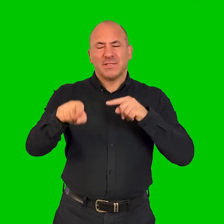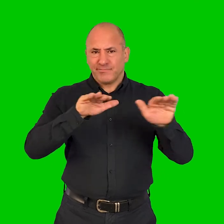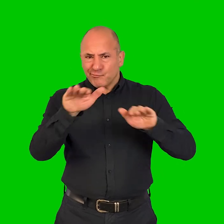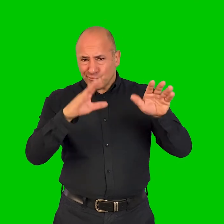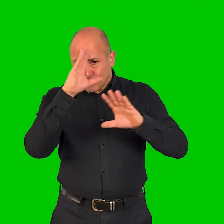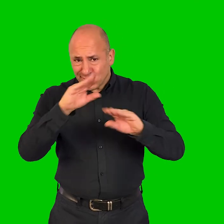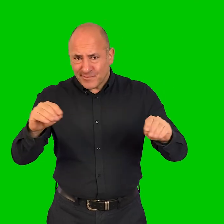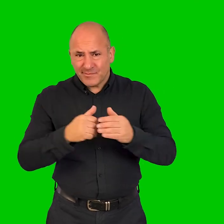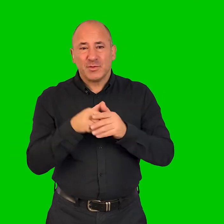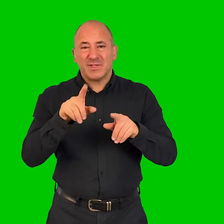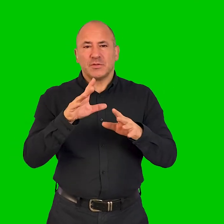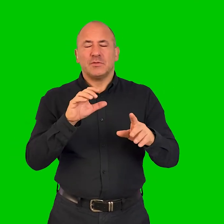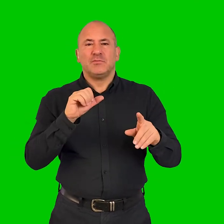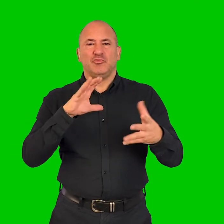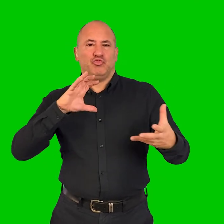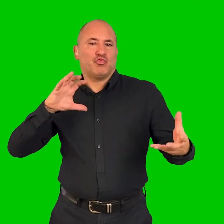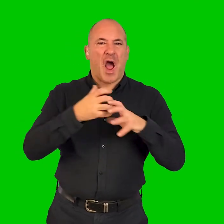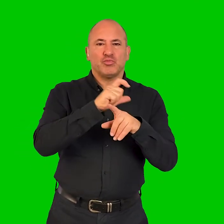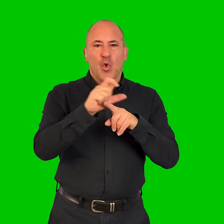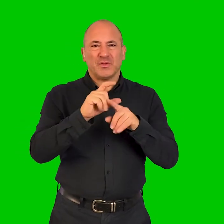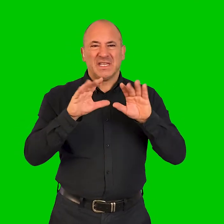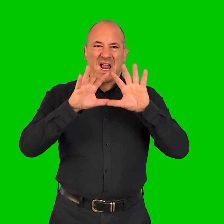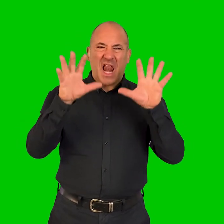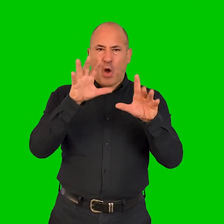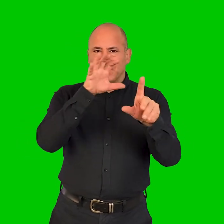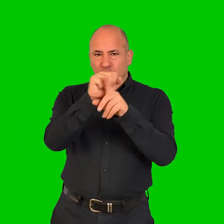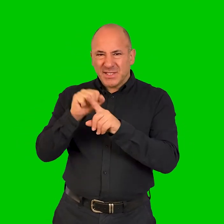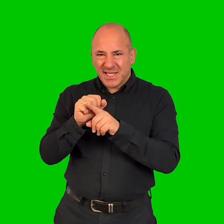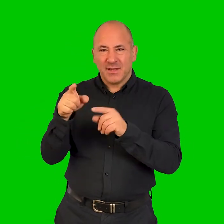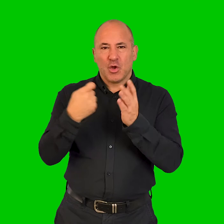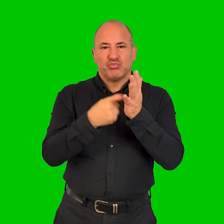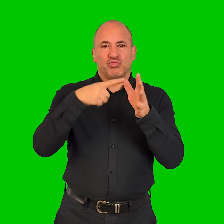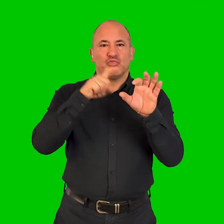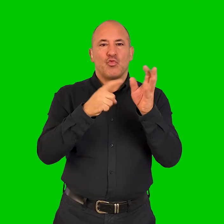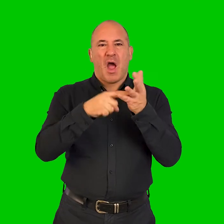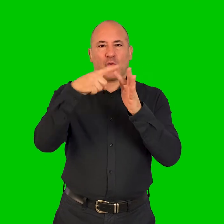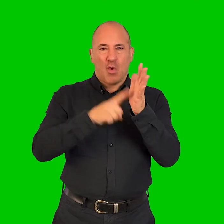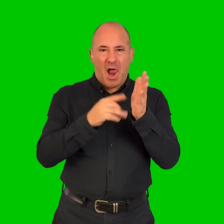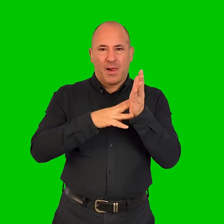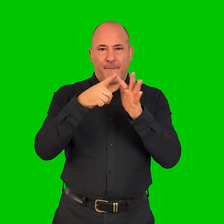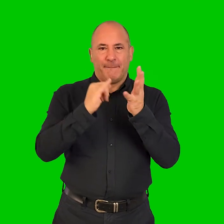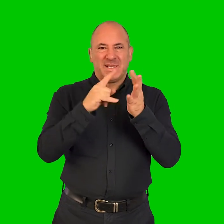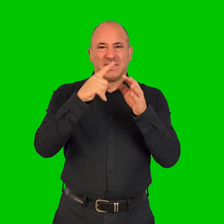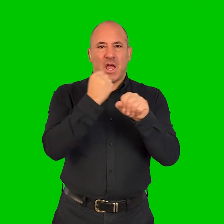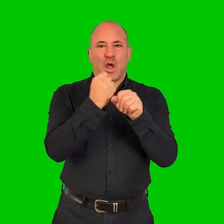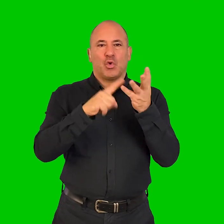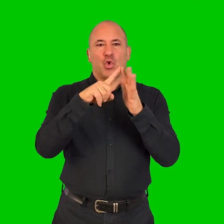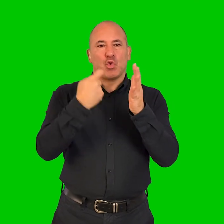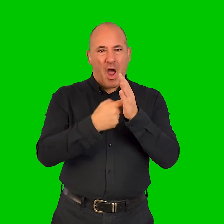pandemic. That was a crash course in cloud spotting led by artist Raquel Masagir-Safi who lives with chronic pain and she